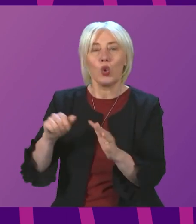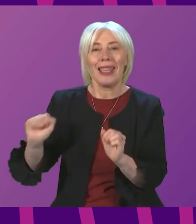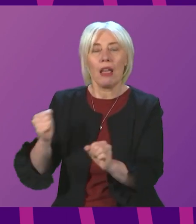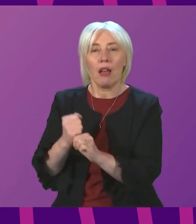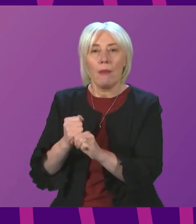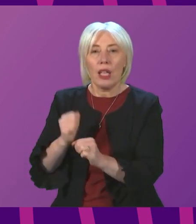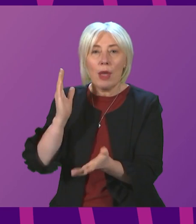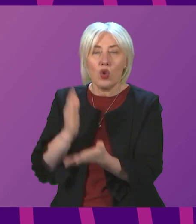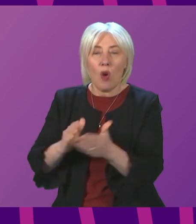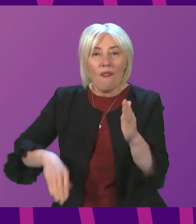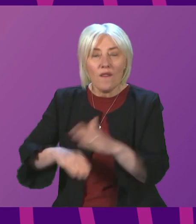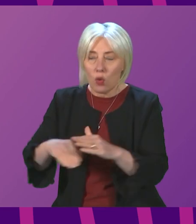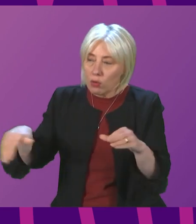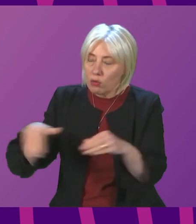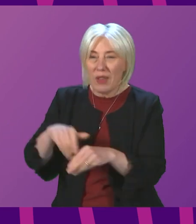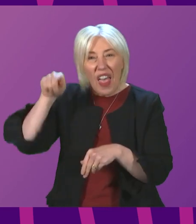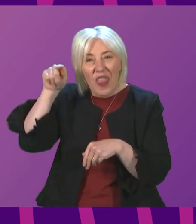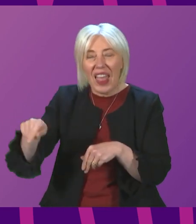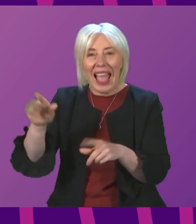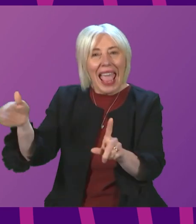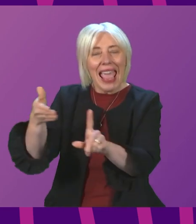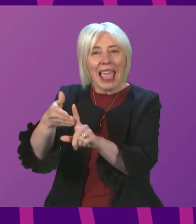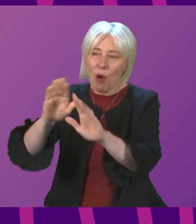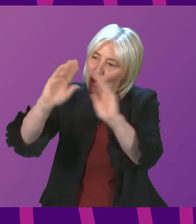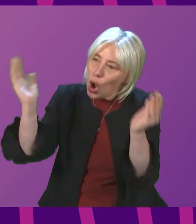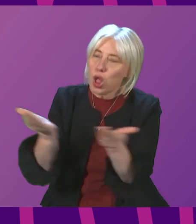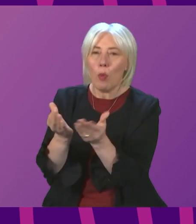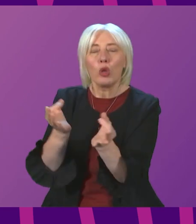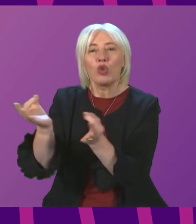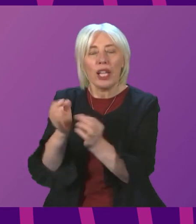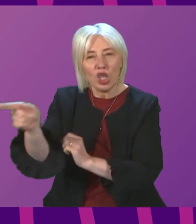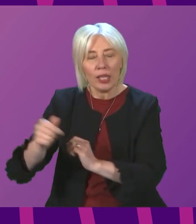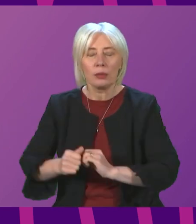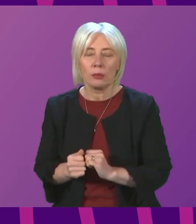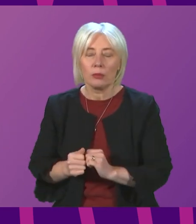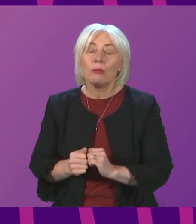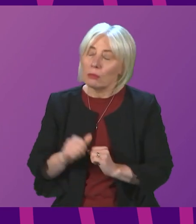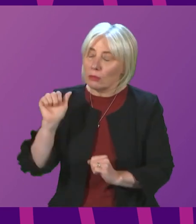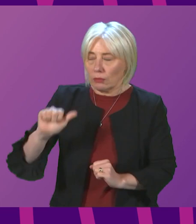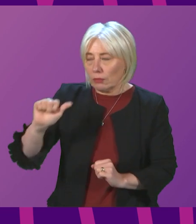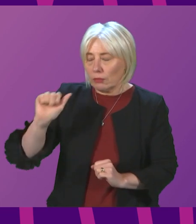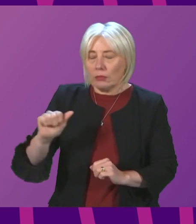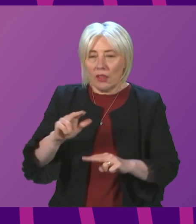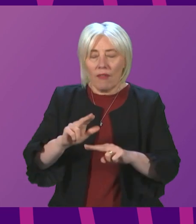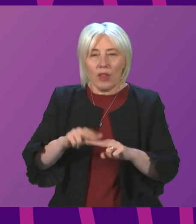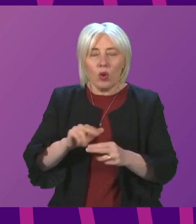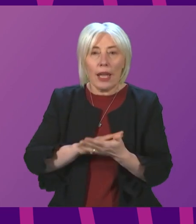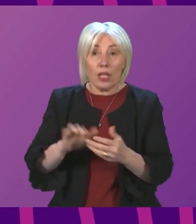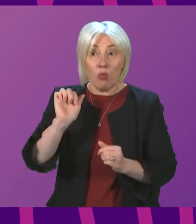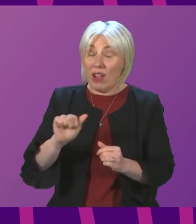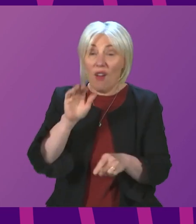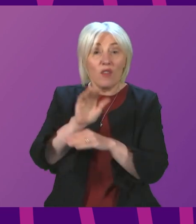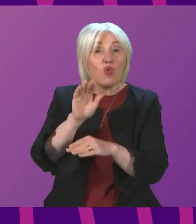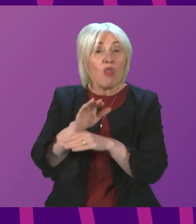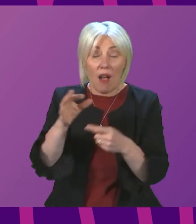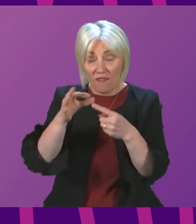and full part in that drive? The First Minister. Fiona Hislop is right to say that the possibility of future variants